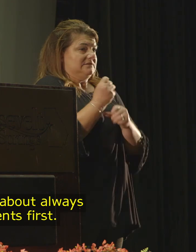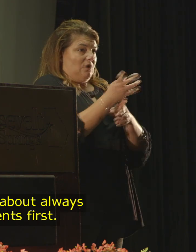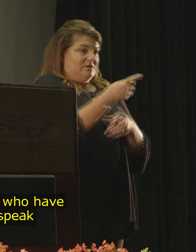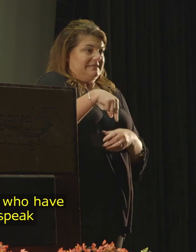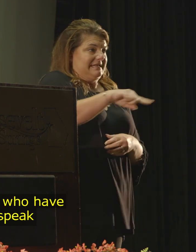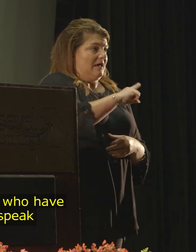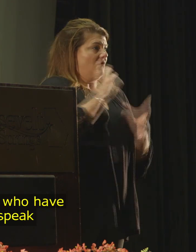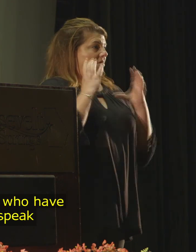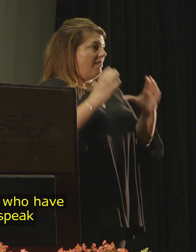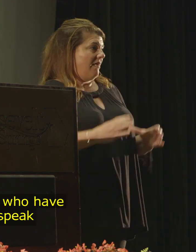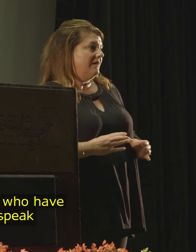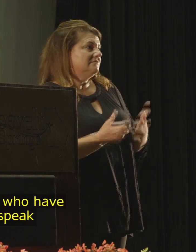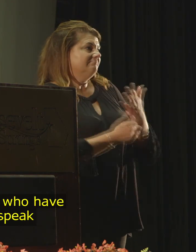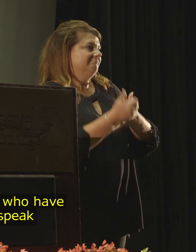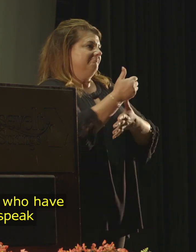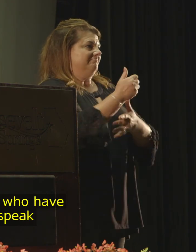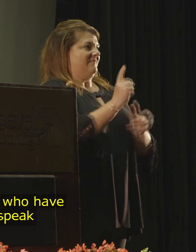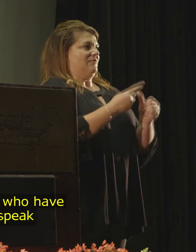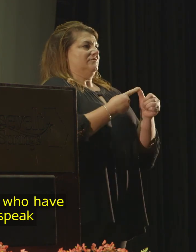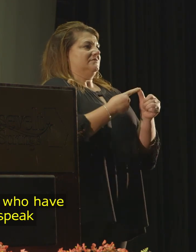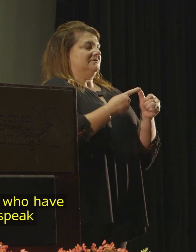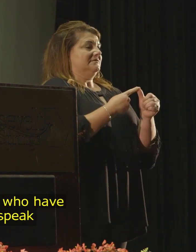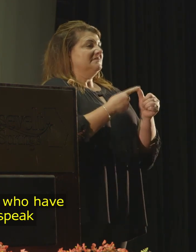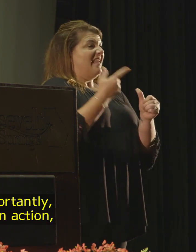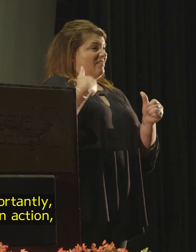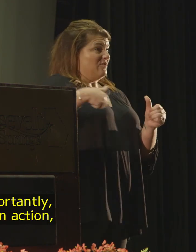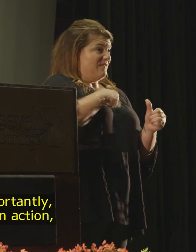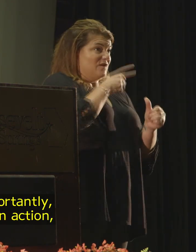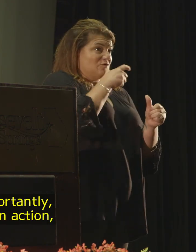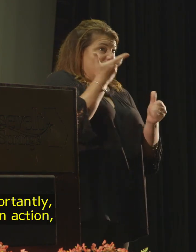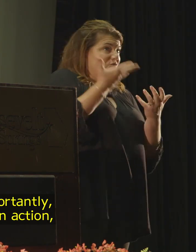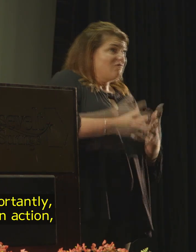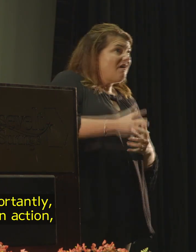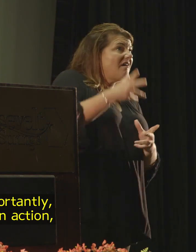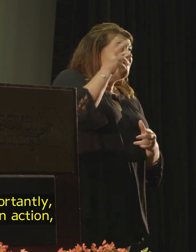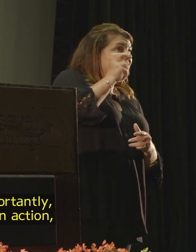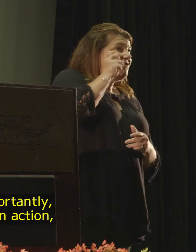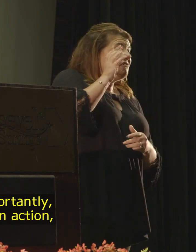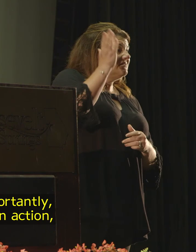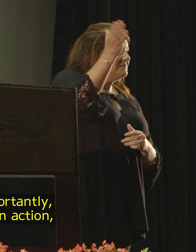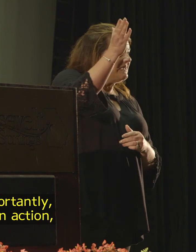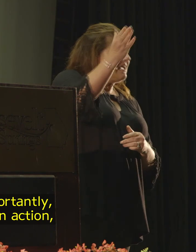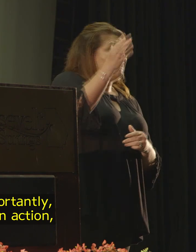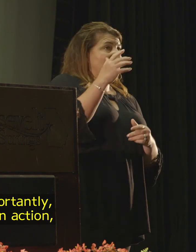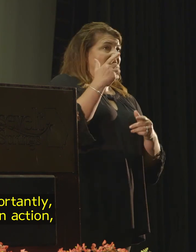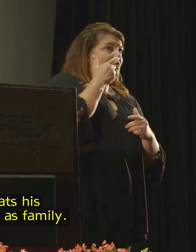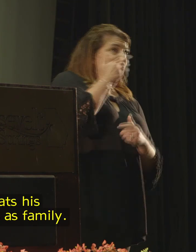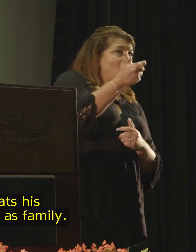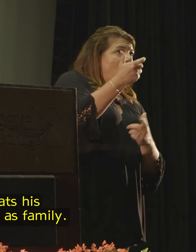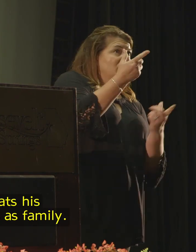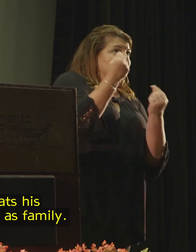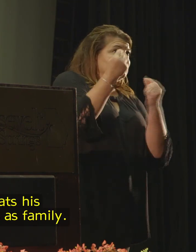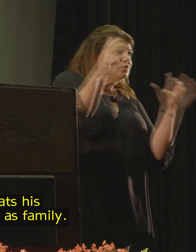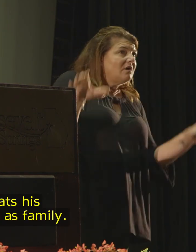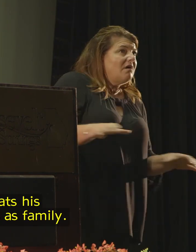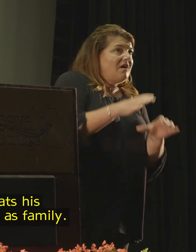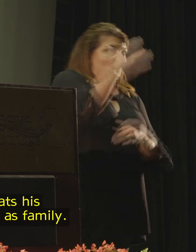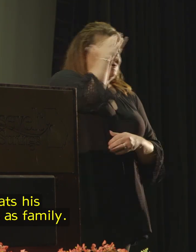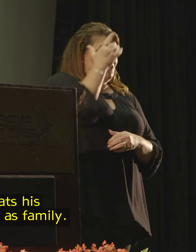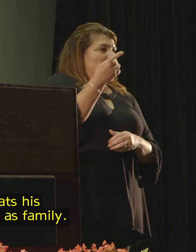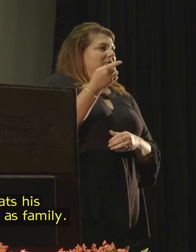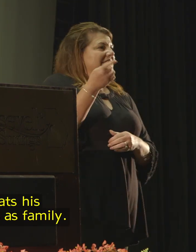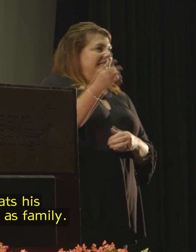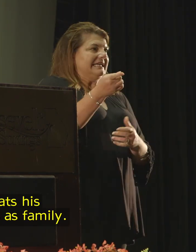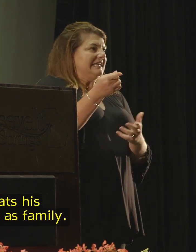first, and those of us who have heard him speak and, most importantly, watched him in action know he treats his